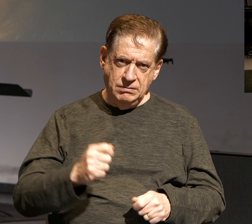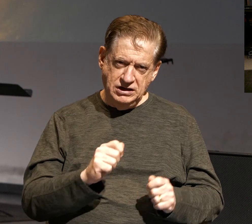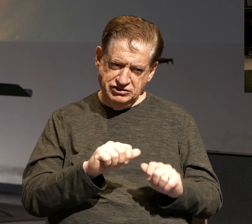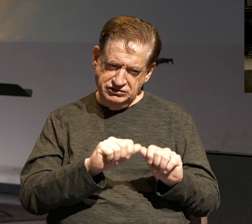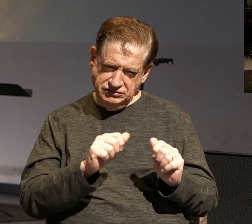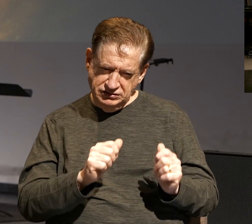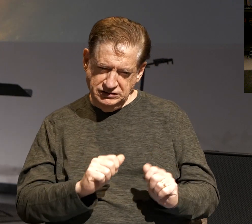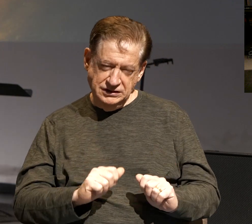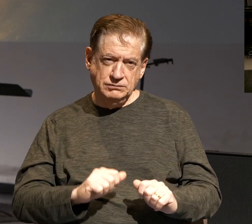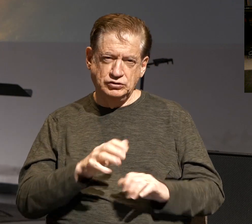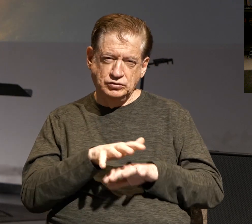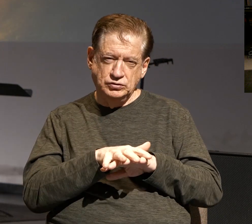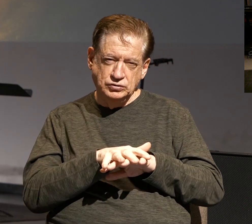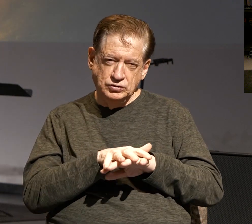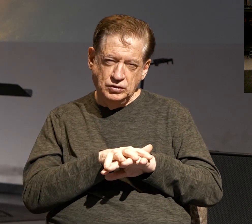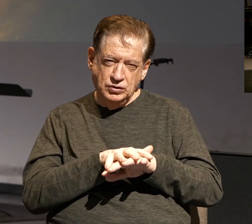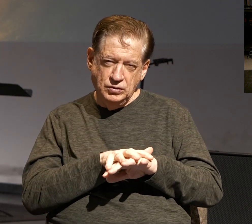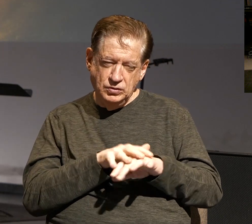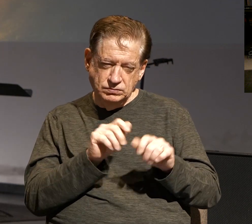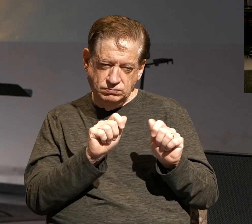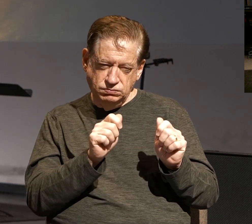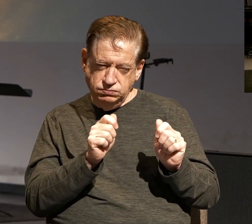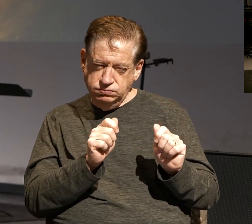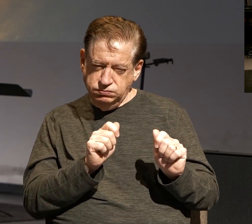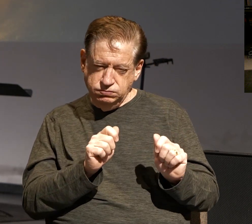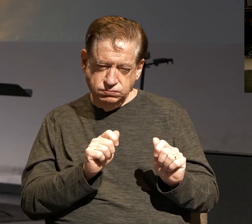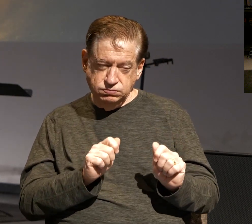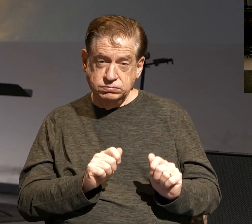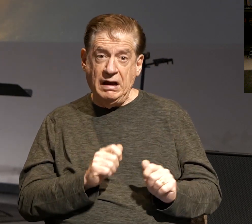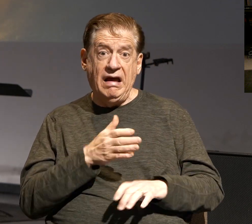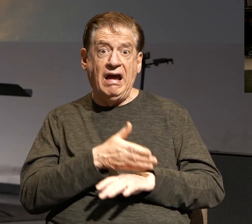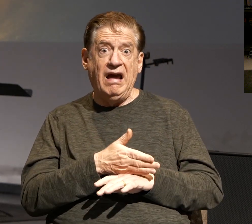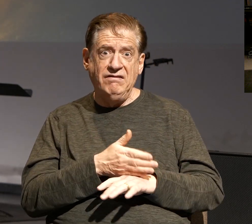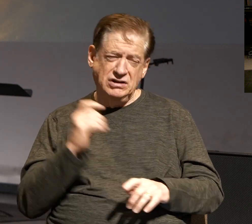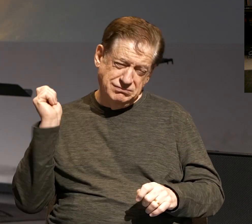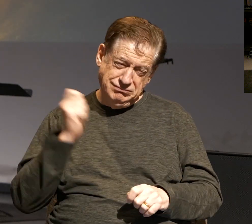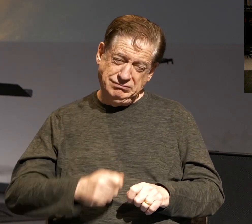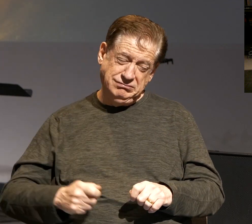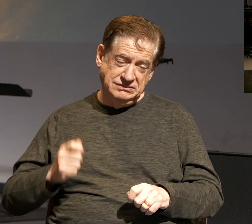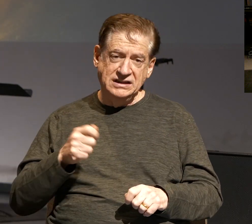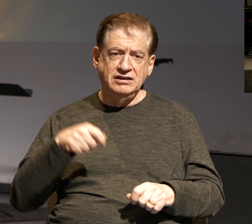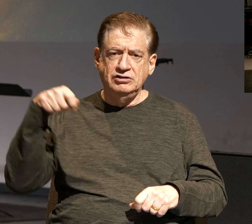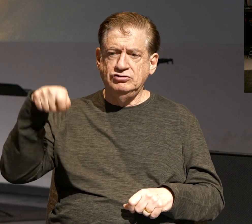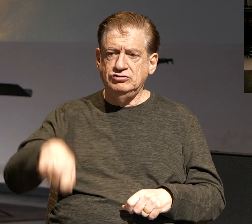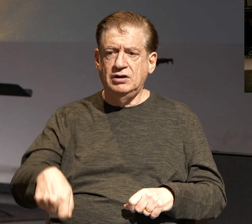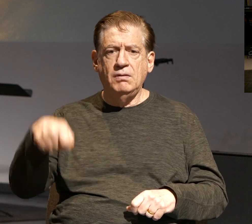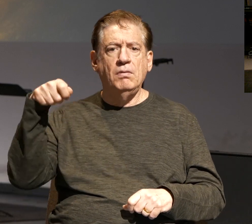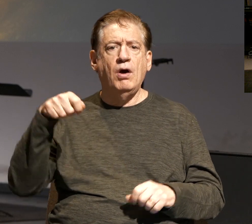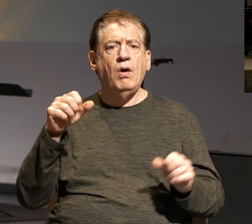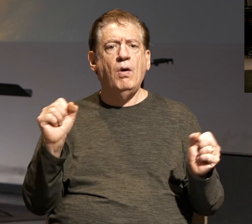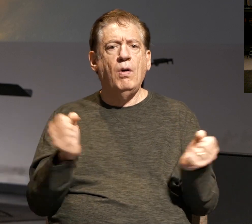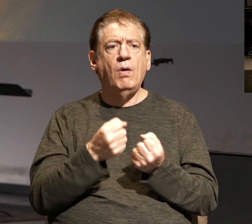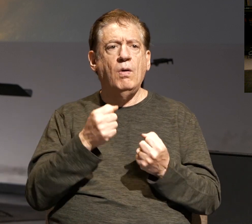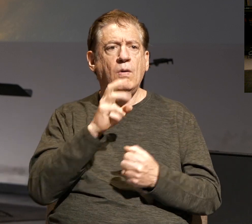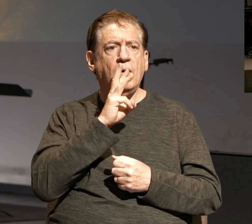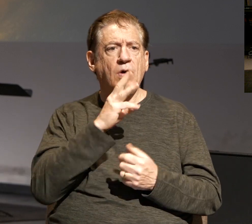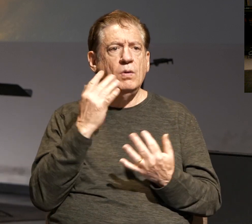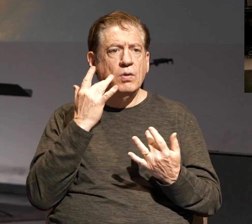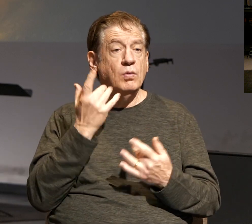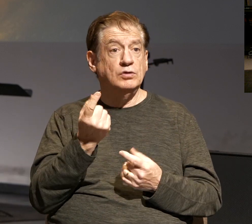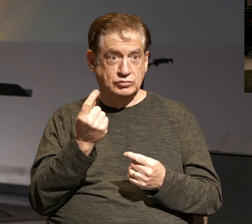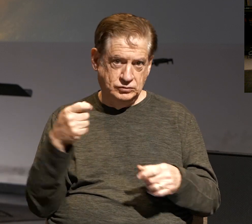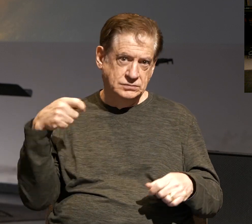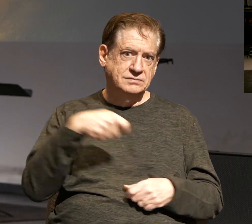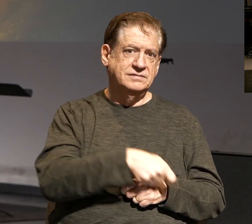And you slowly start to reshape it. And after it takes a beating, you drop it in cold water to cool it. And then what do you do?